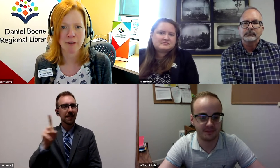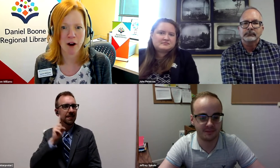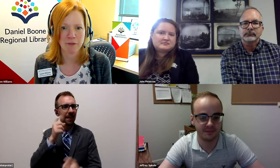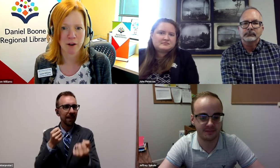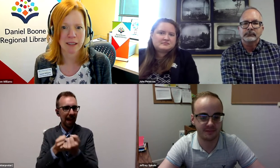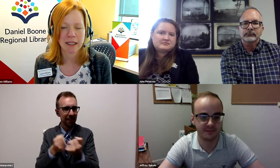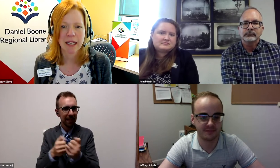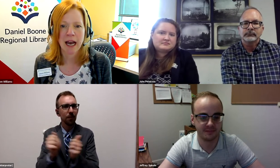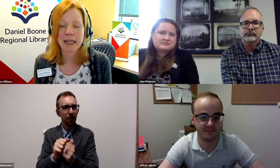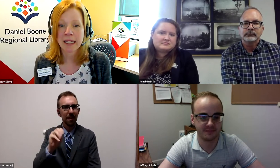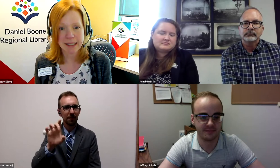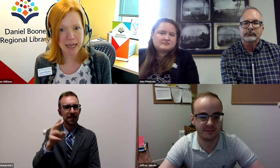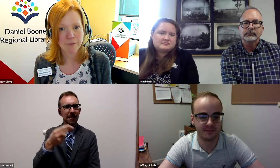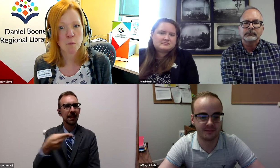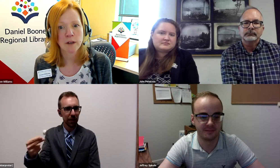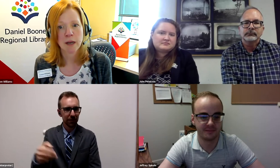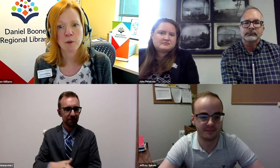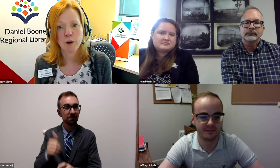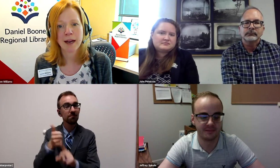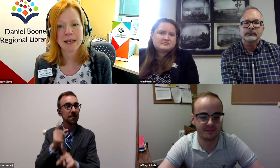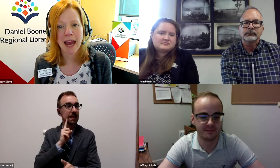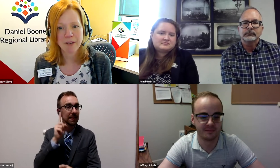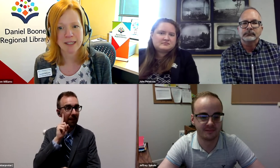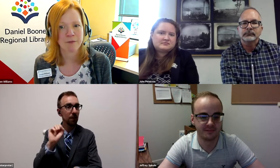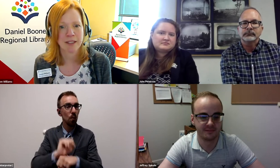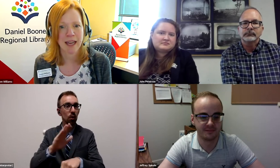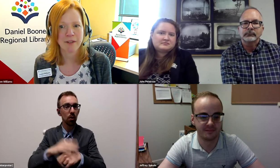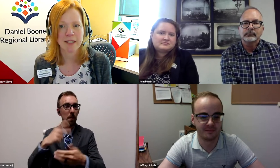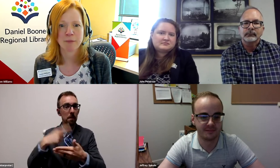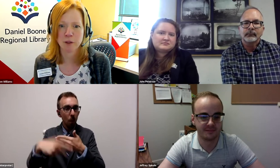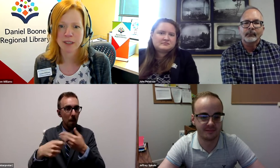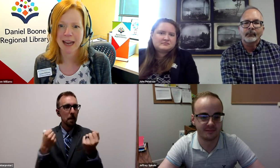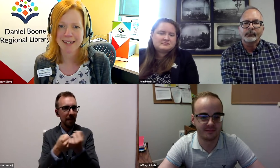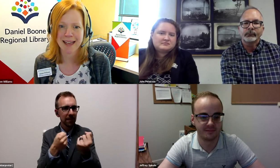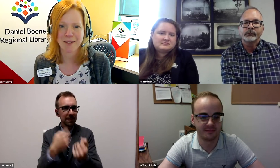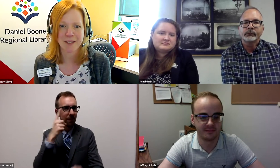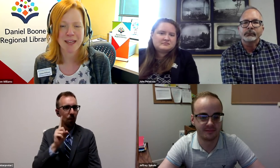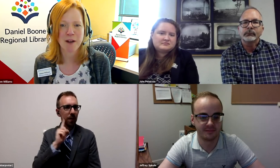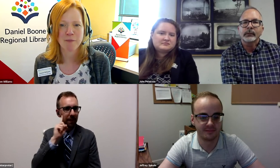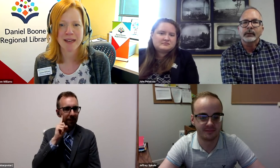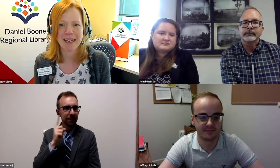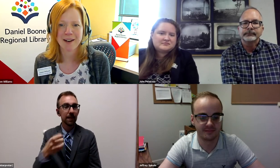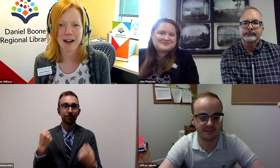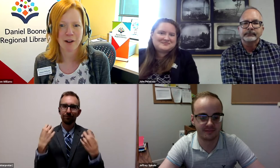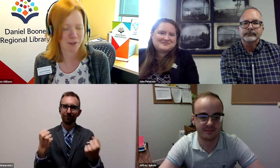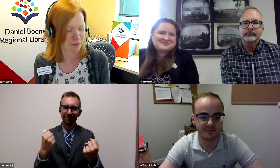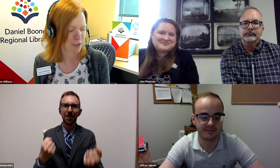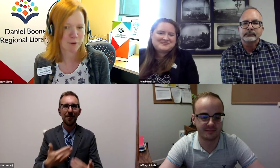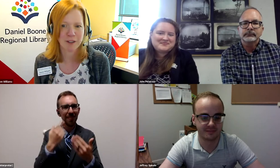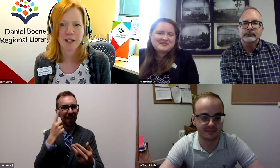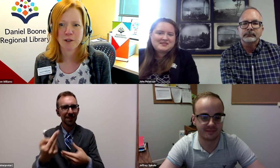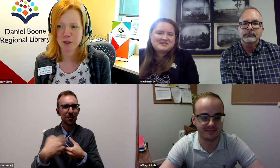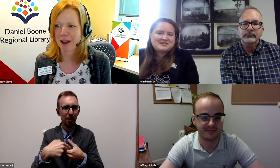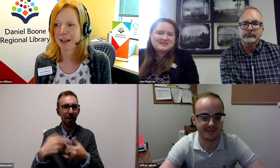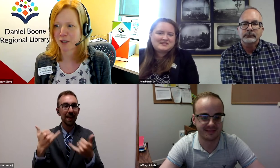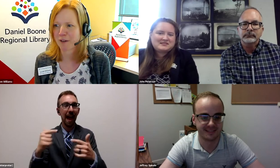for the Deaf and Hard of Hearing. He is deaf and works on programs and advocacy for the deaf and is fluent in ASL. So thank you all for being here and I will turn things